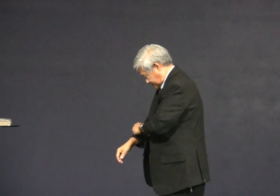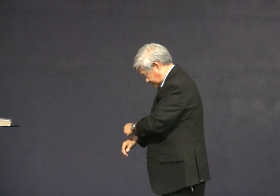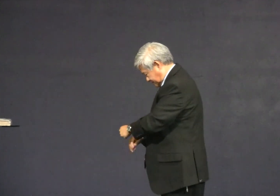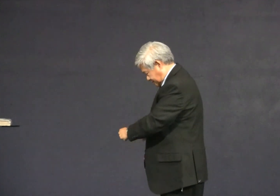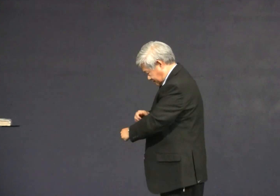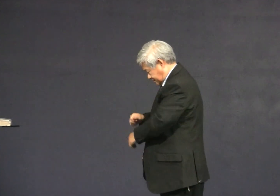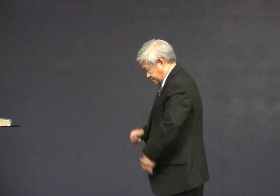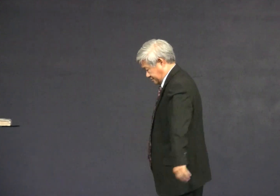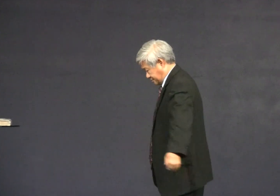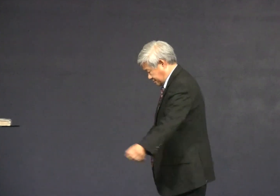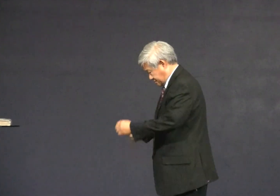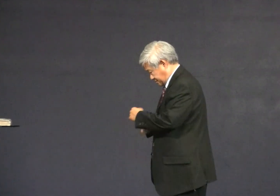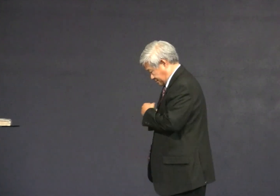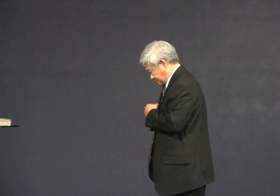in their hooded robes